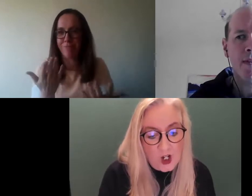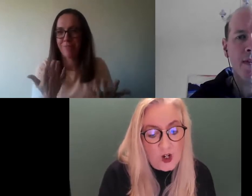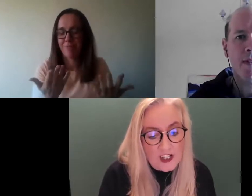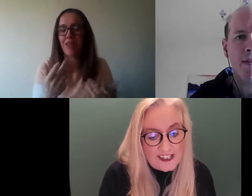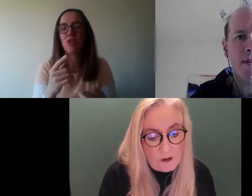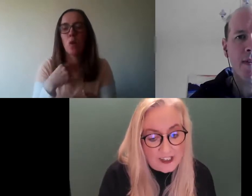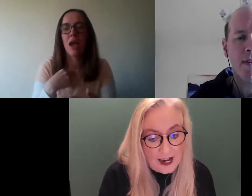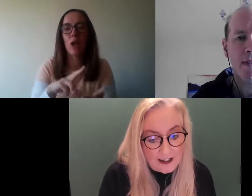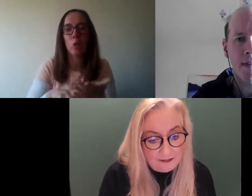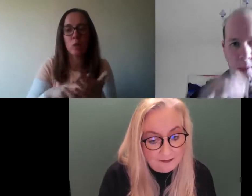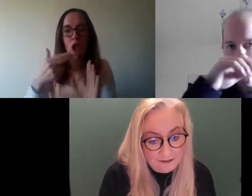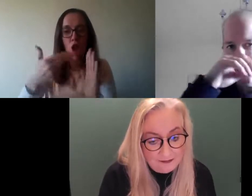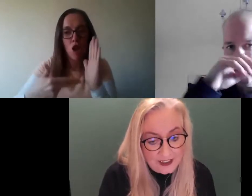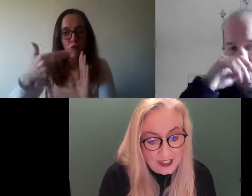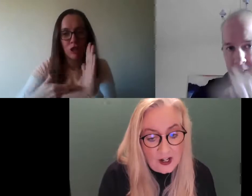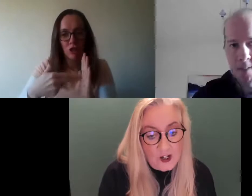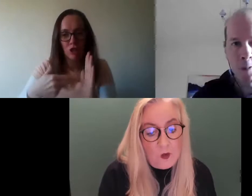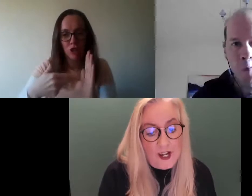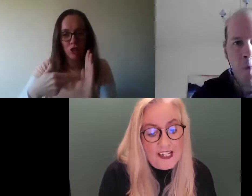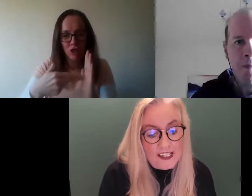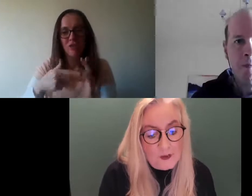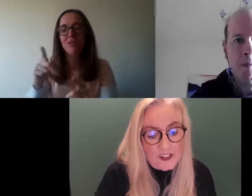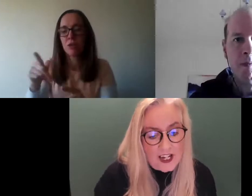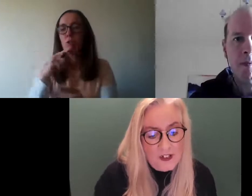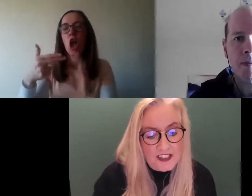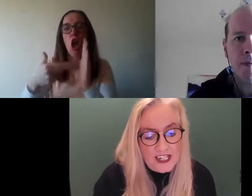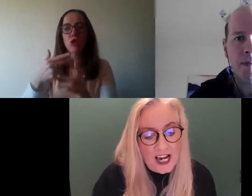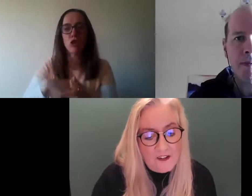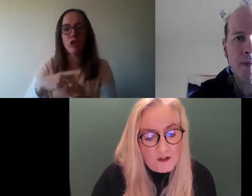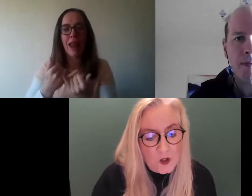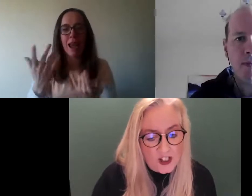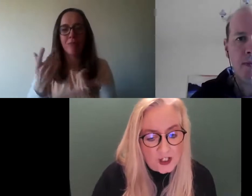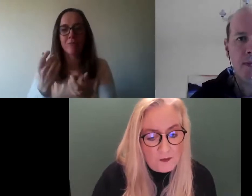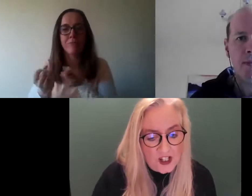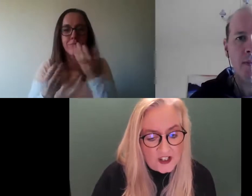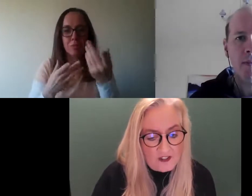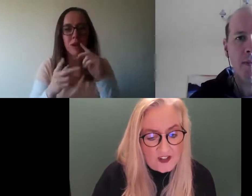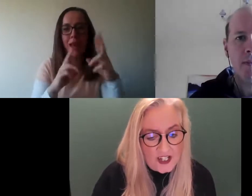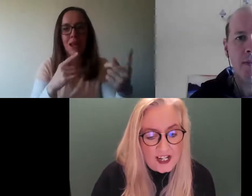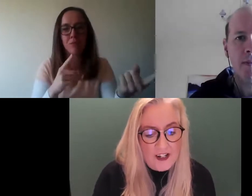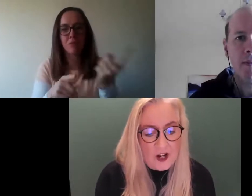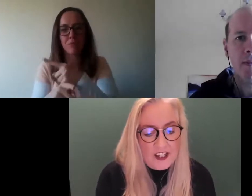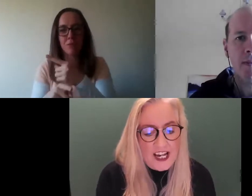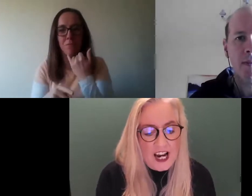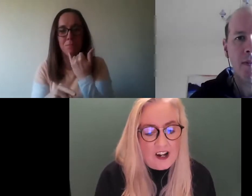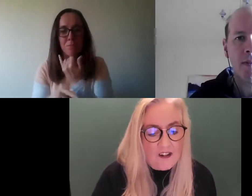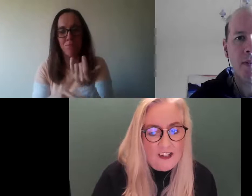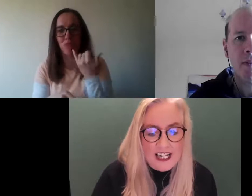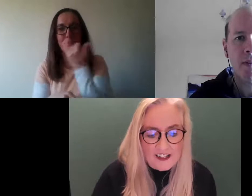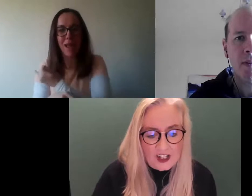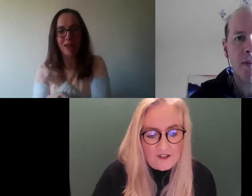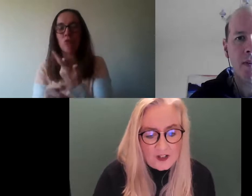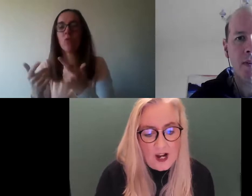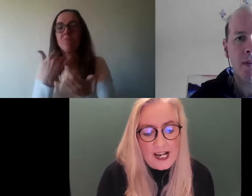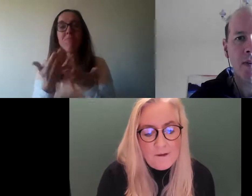call South Dock. So what I did was I used the Irish Remote Interpreting Service. Now, they are a